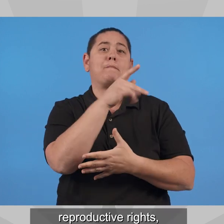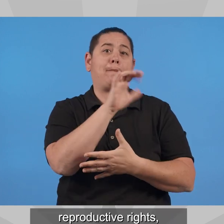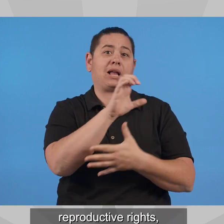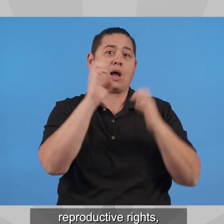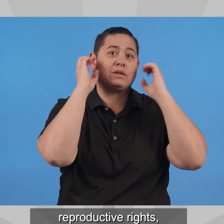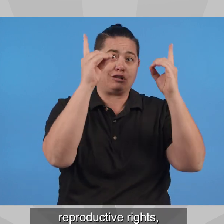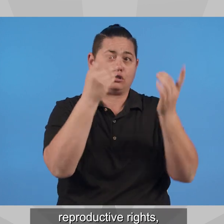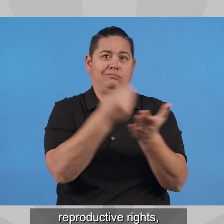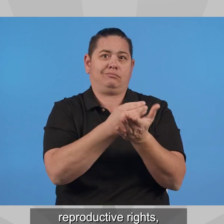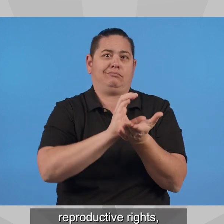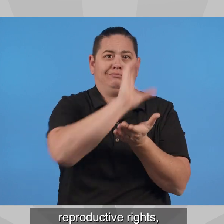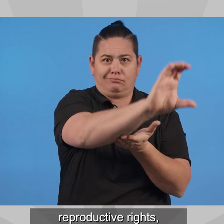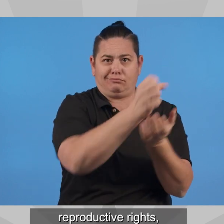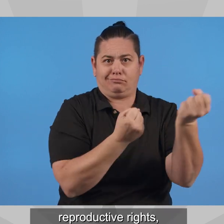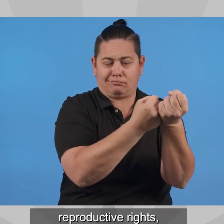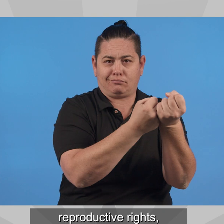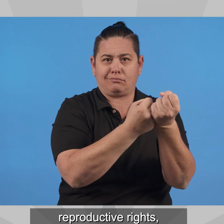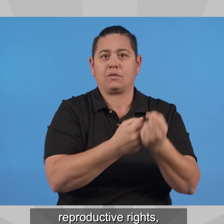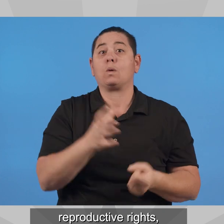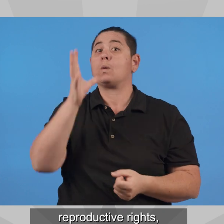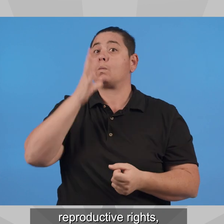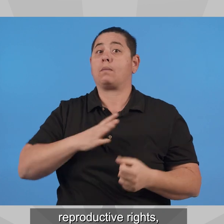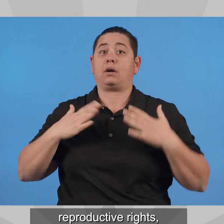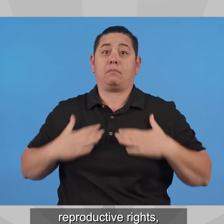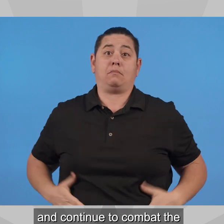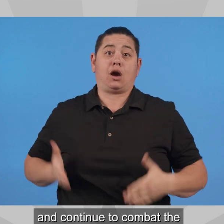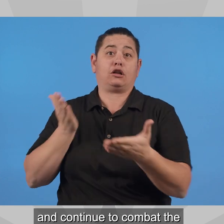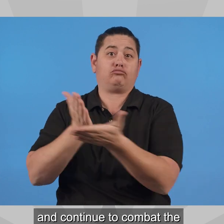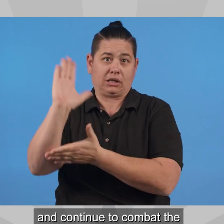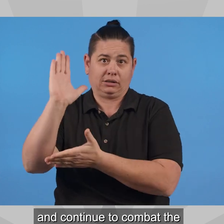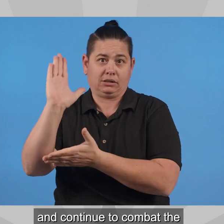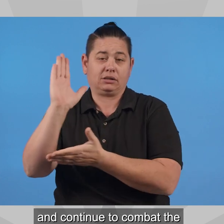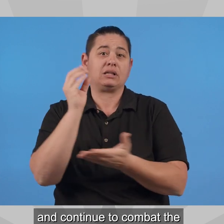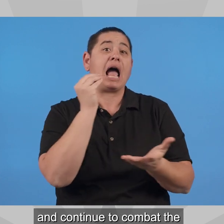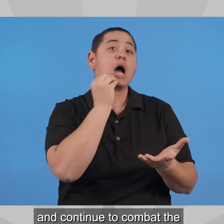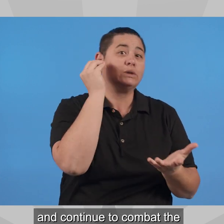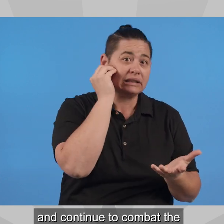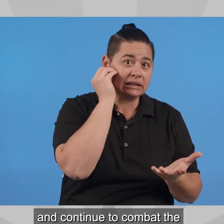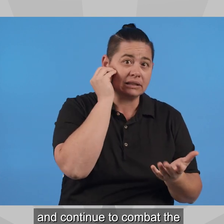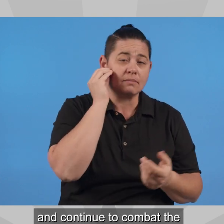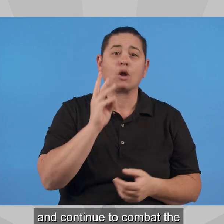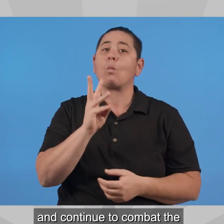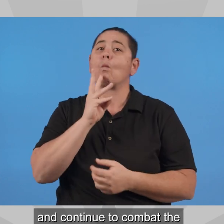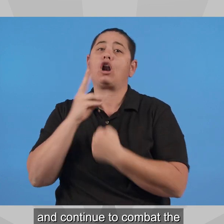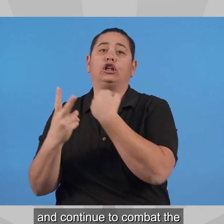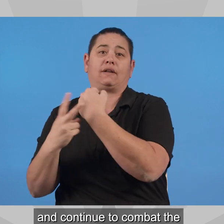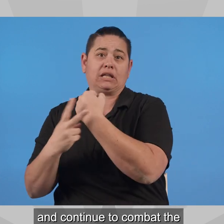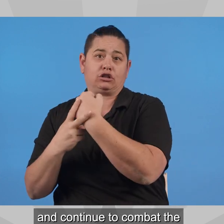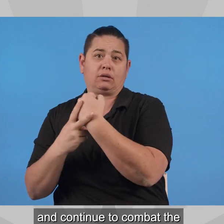rights, housing, water conservation, and continue to combat the multiple anti